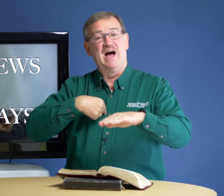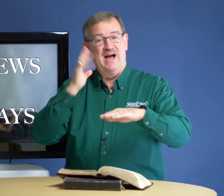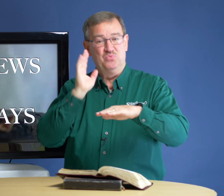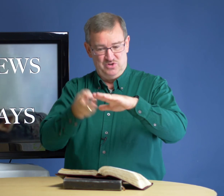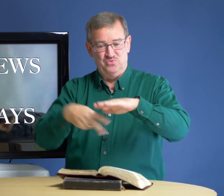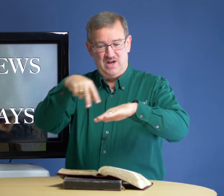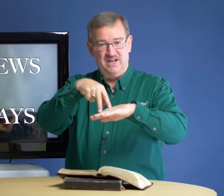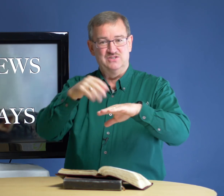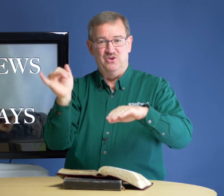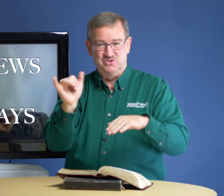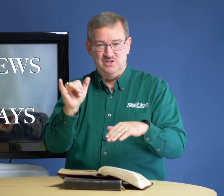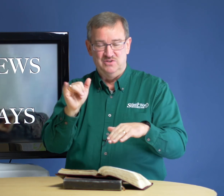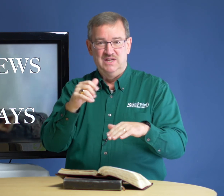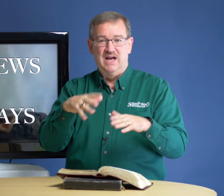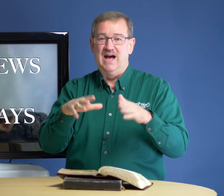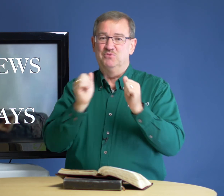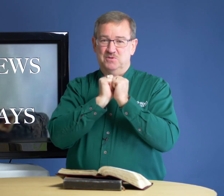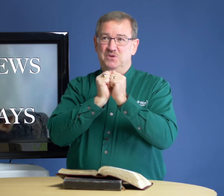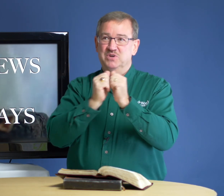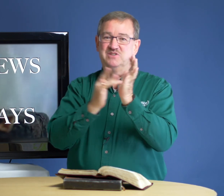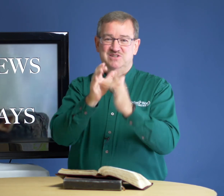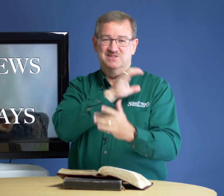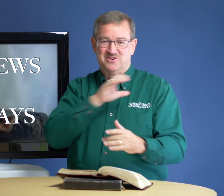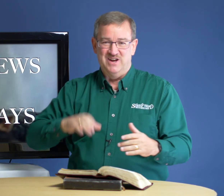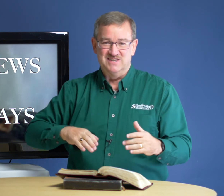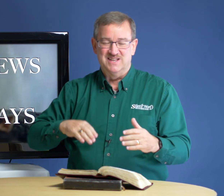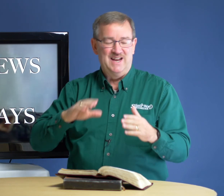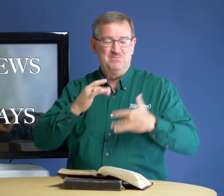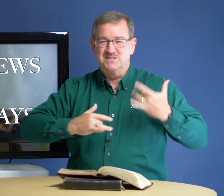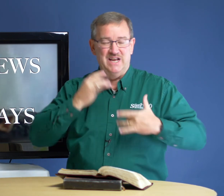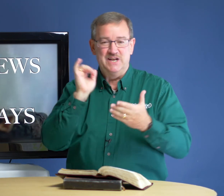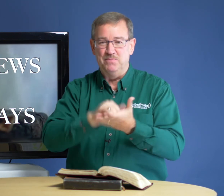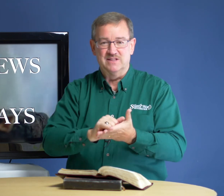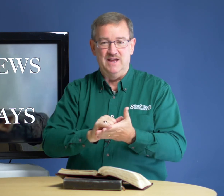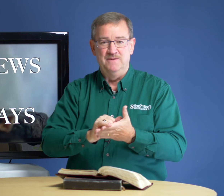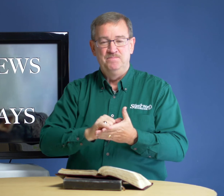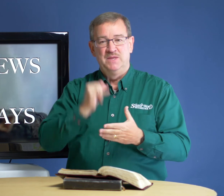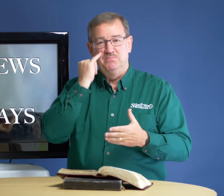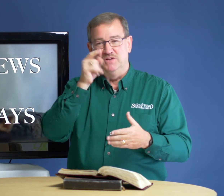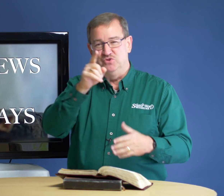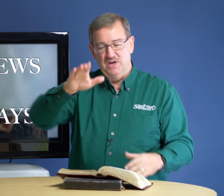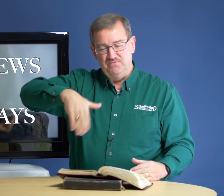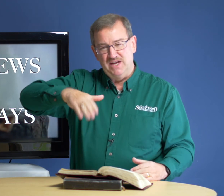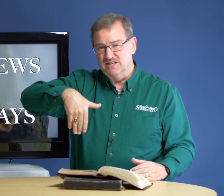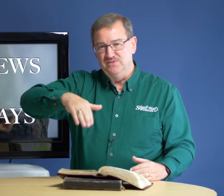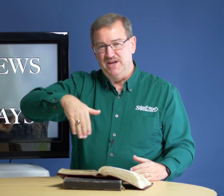I will rise also. I'm going to be with Jesus Christ. And I'm excited about that. But if you have not done that